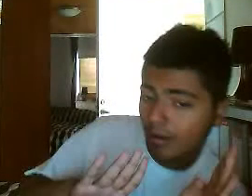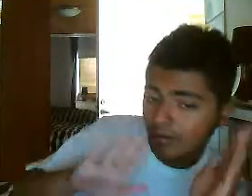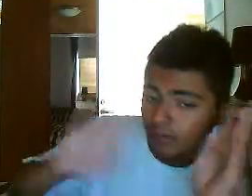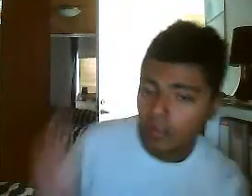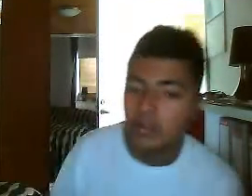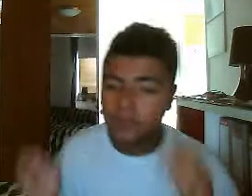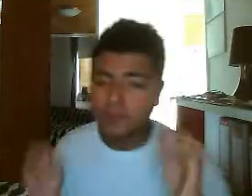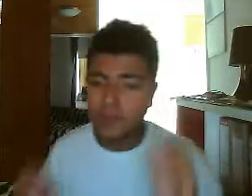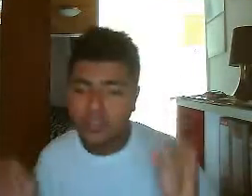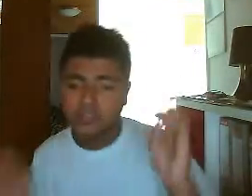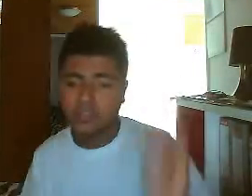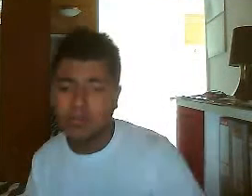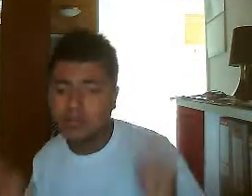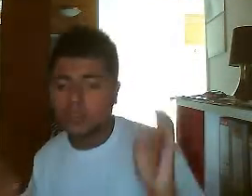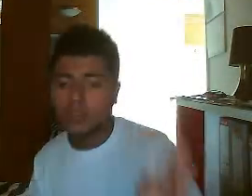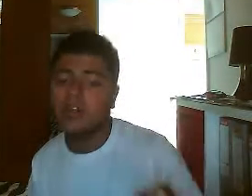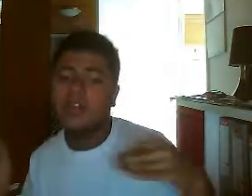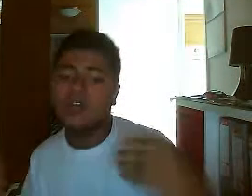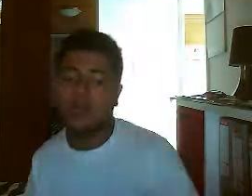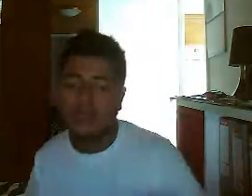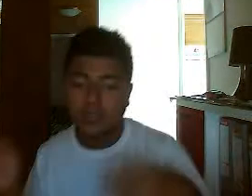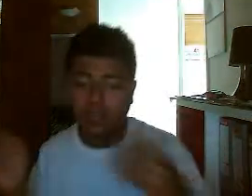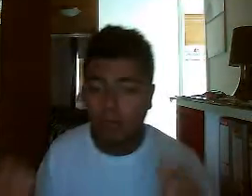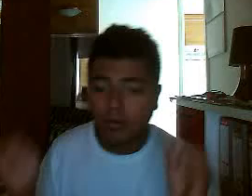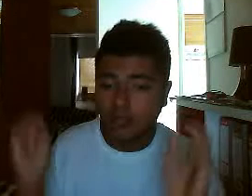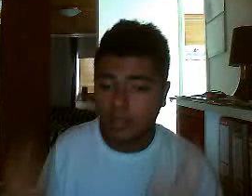To finish up this video, cause I want it